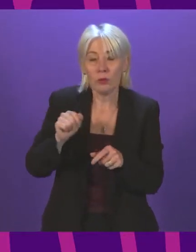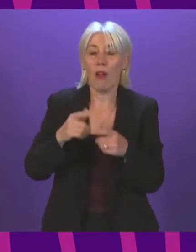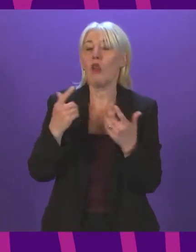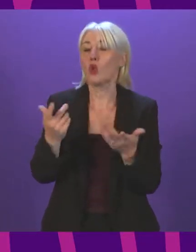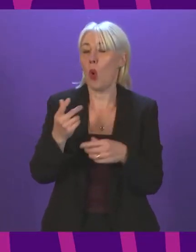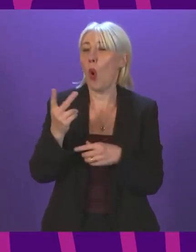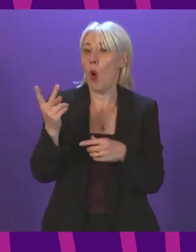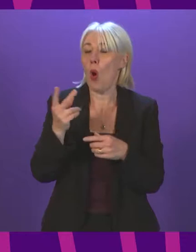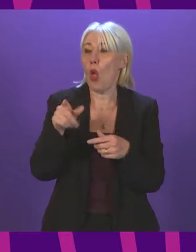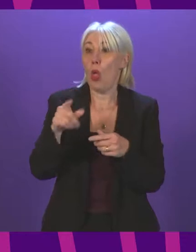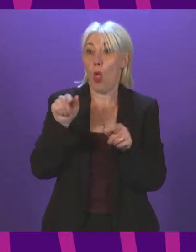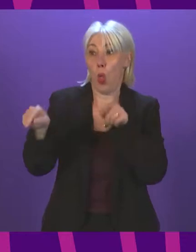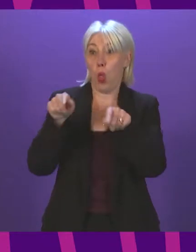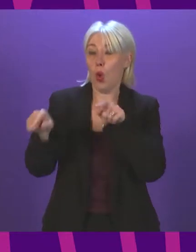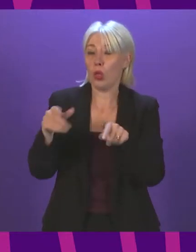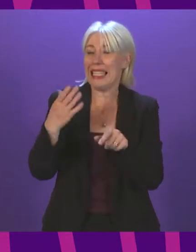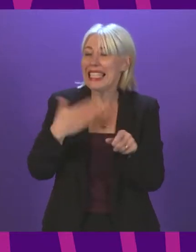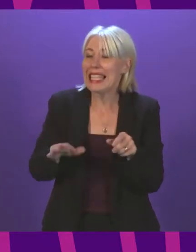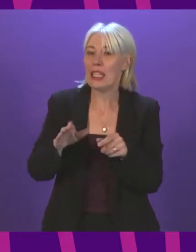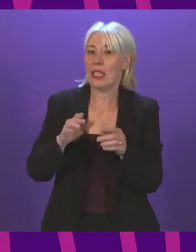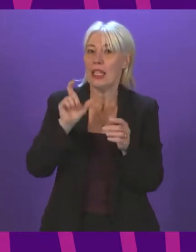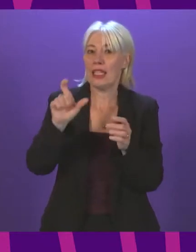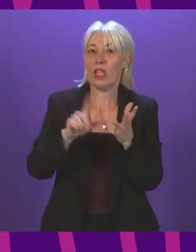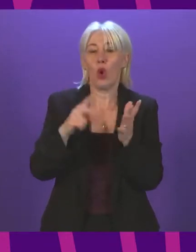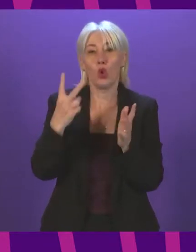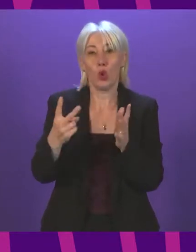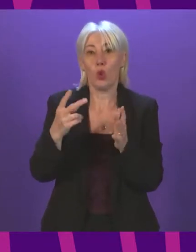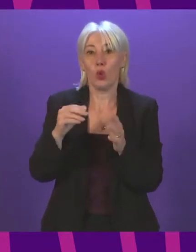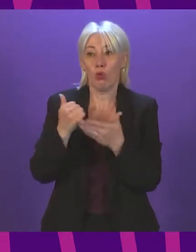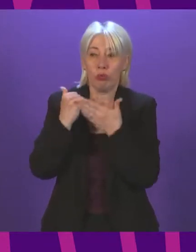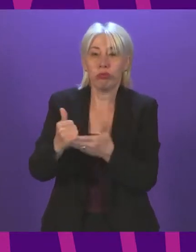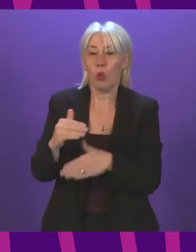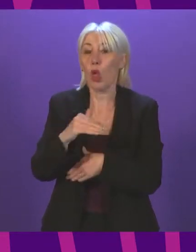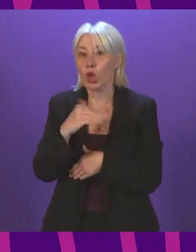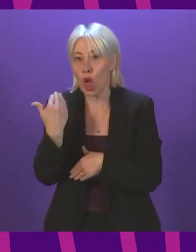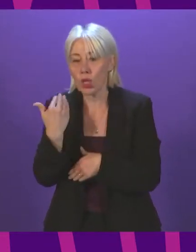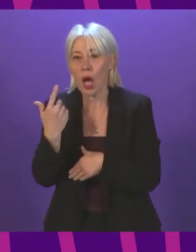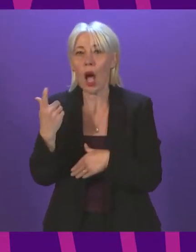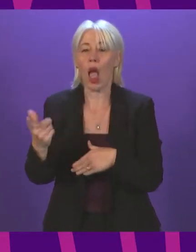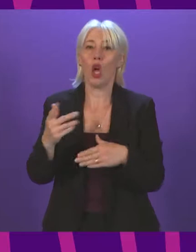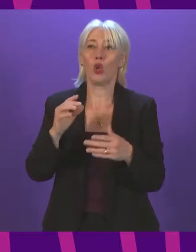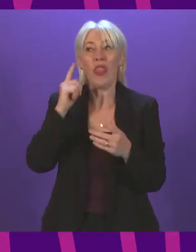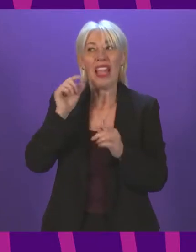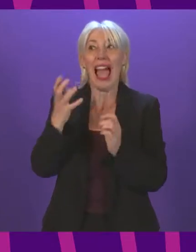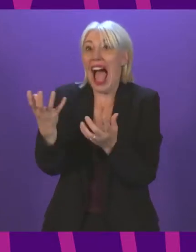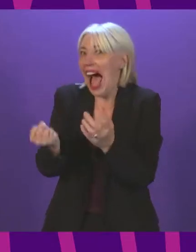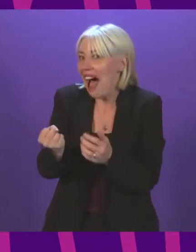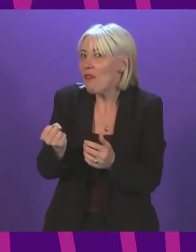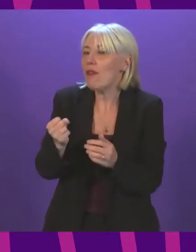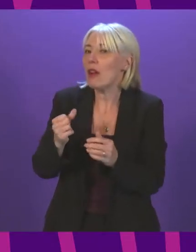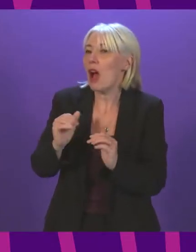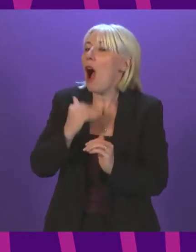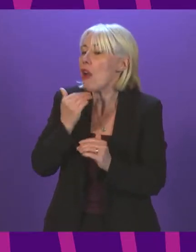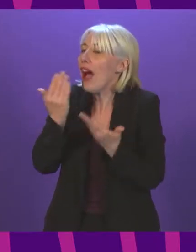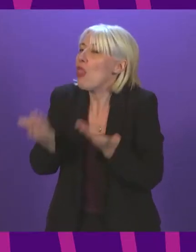both reliant on gas for slaughter. At this current point, we understand that both plants either have supplies for the time being or have